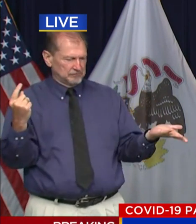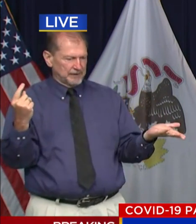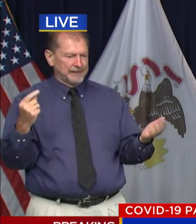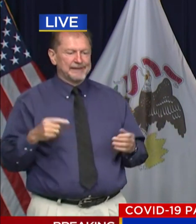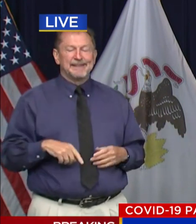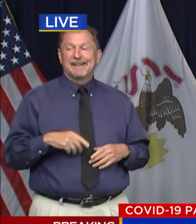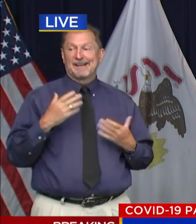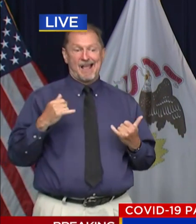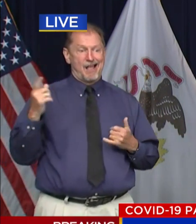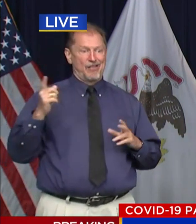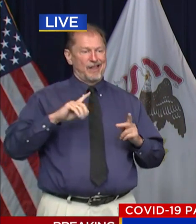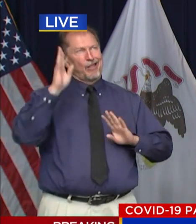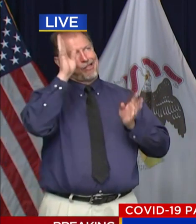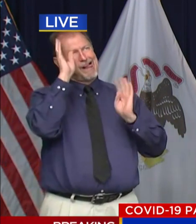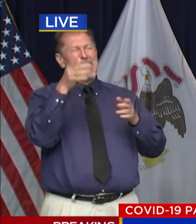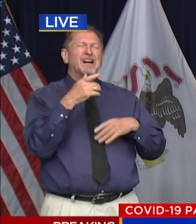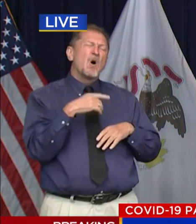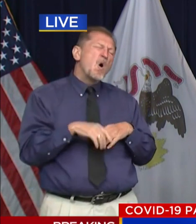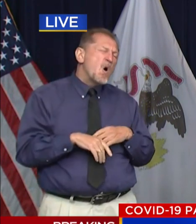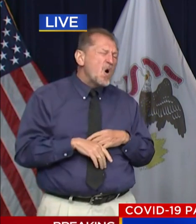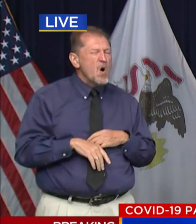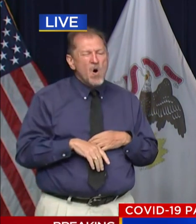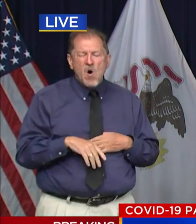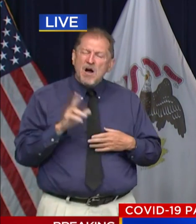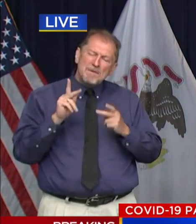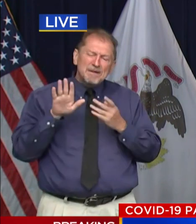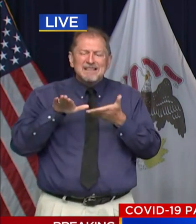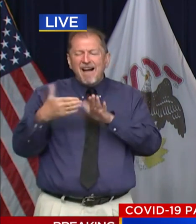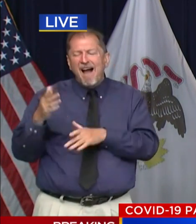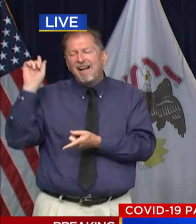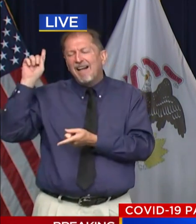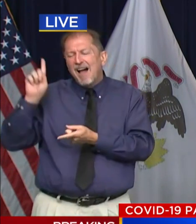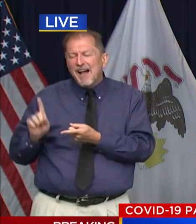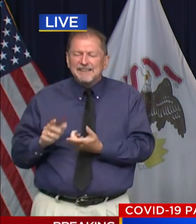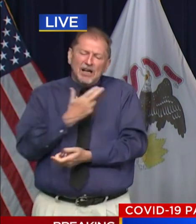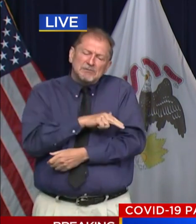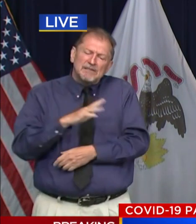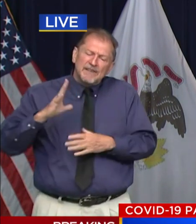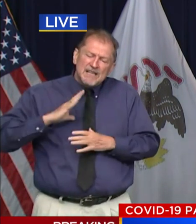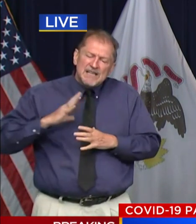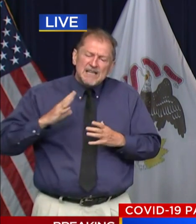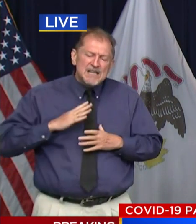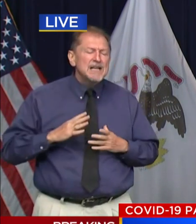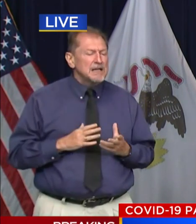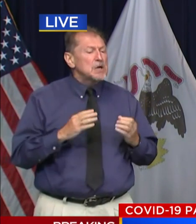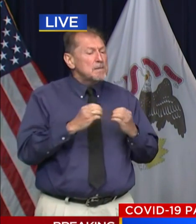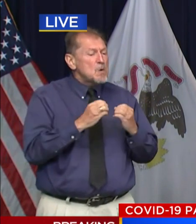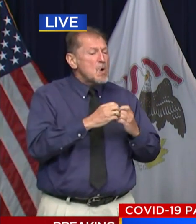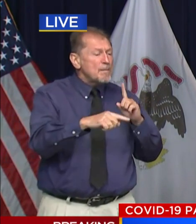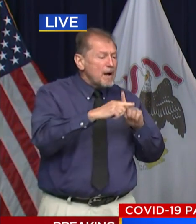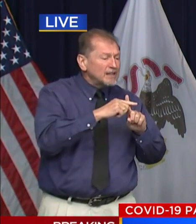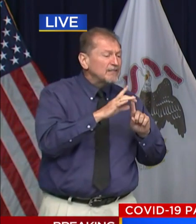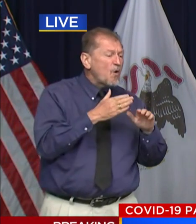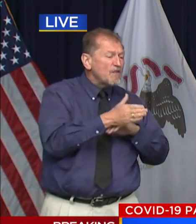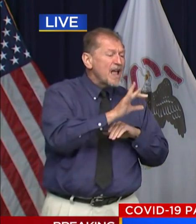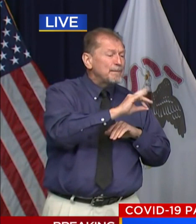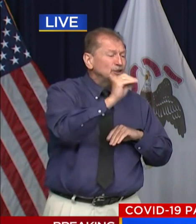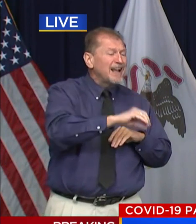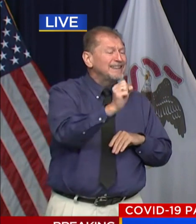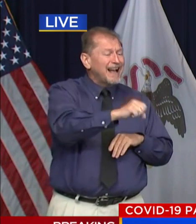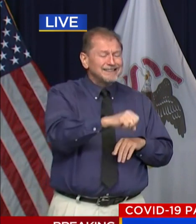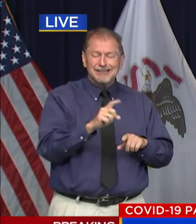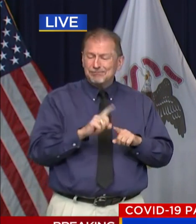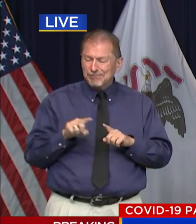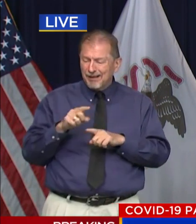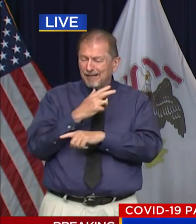cases that are rising, not deaths, and the hospitals are fine, so we don't have to worry. Well, as the White House's